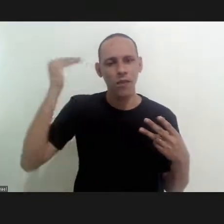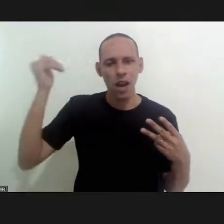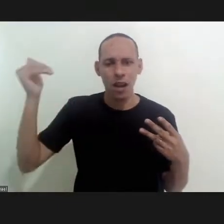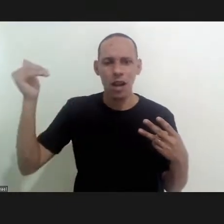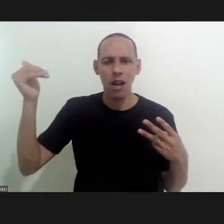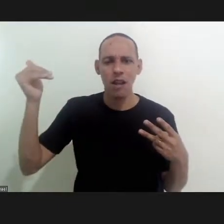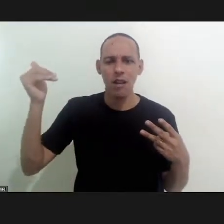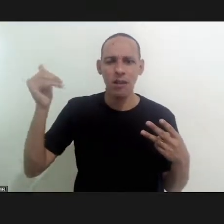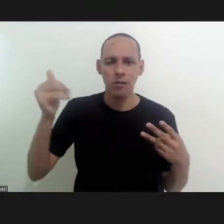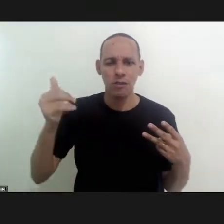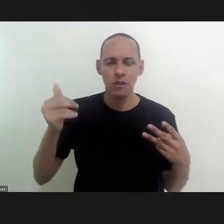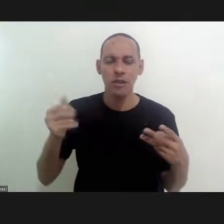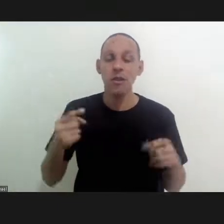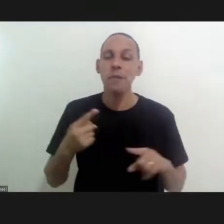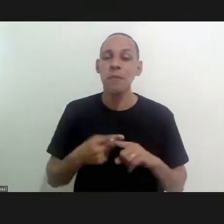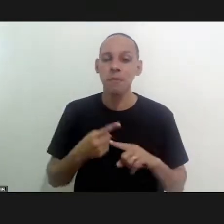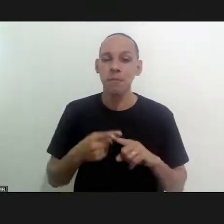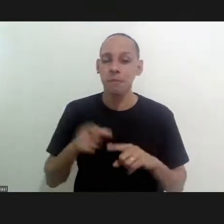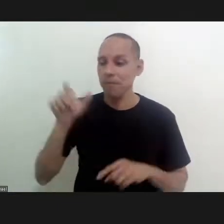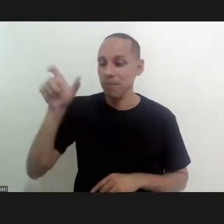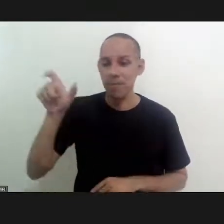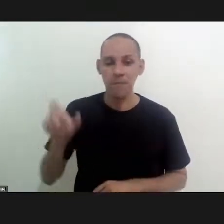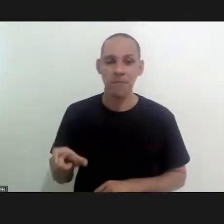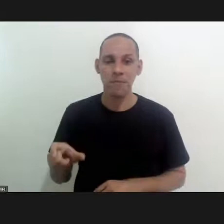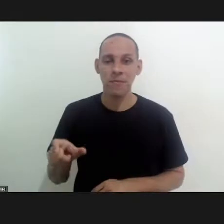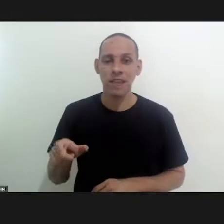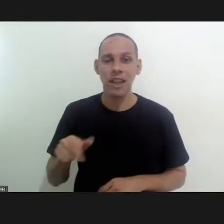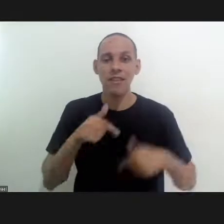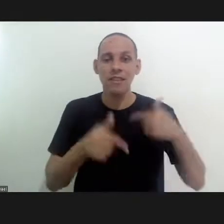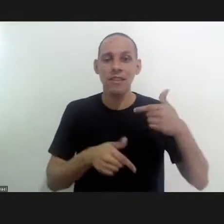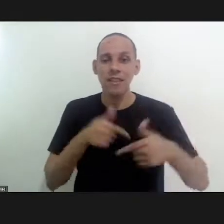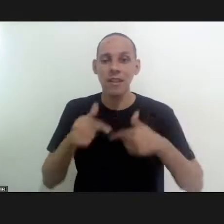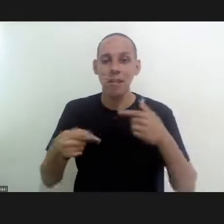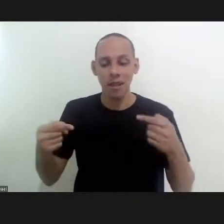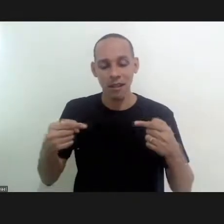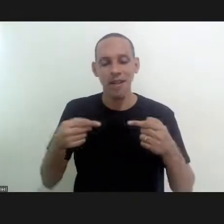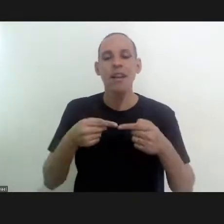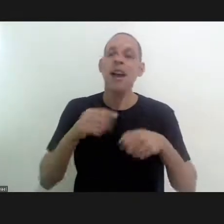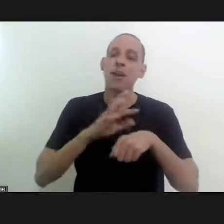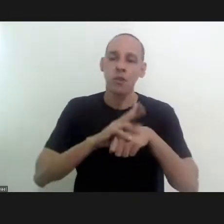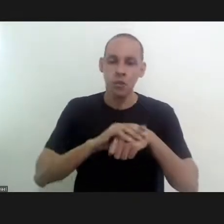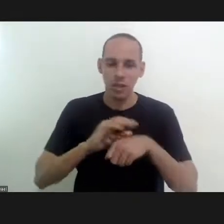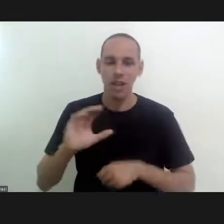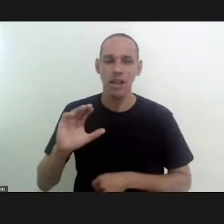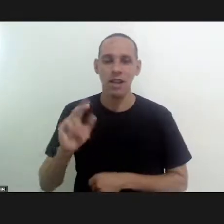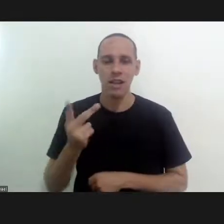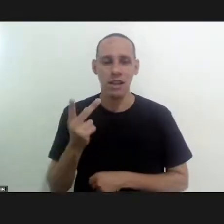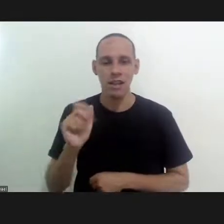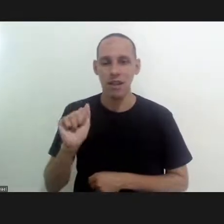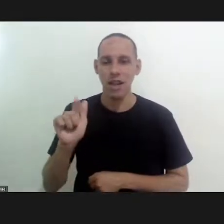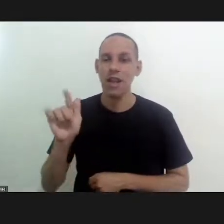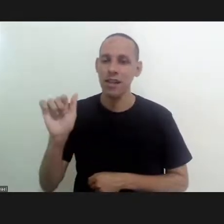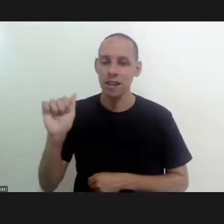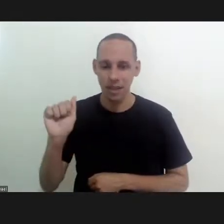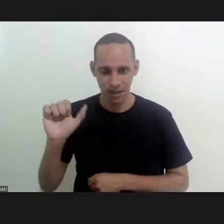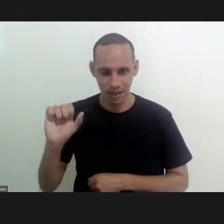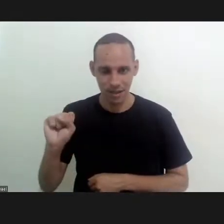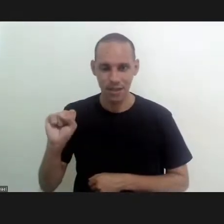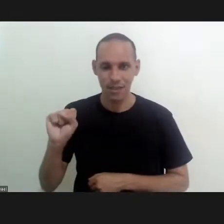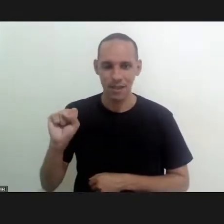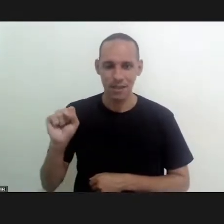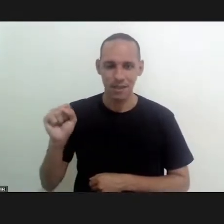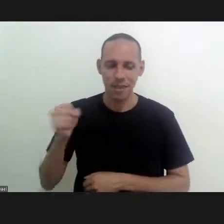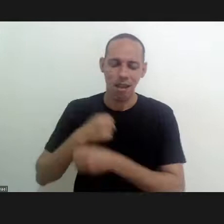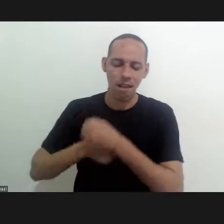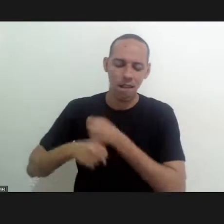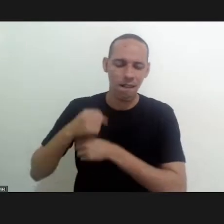who amongst many other activities he did all the activities in chagas disease in the last